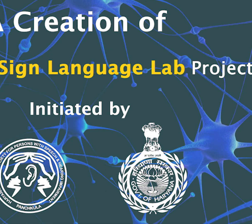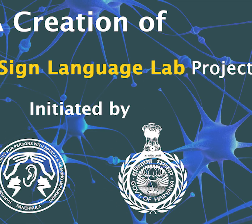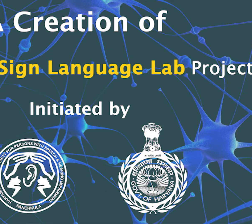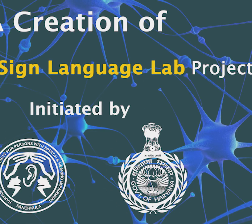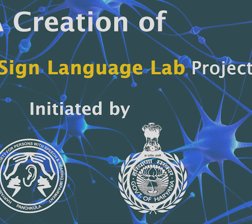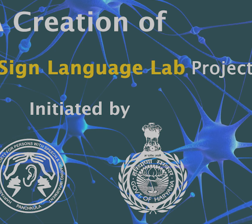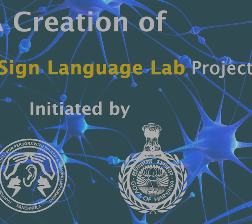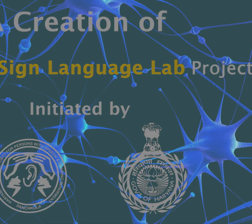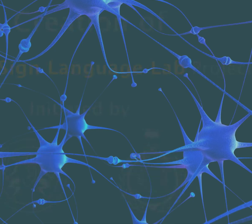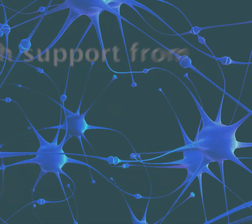6th percent of of as